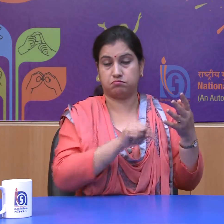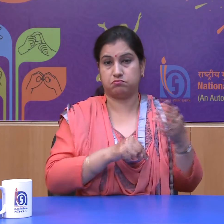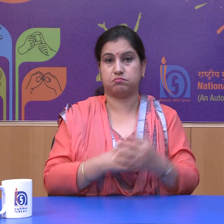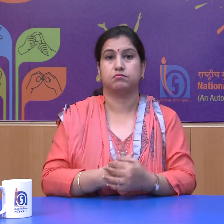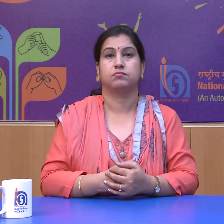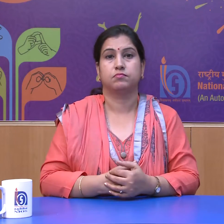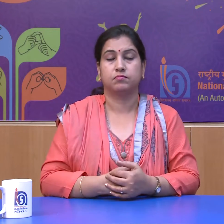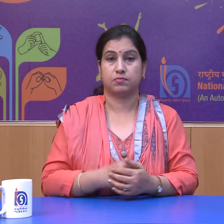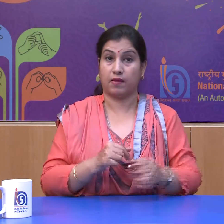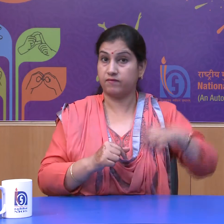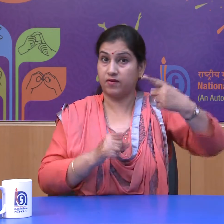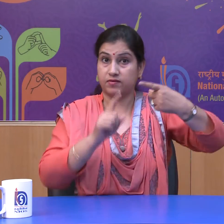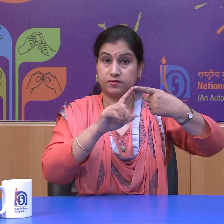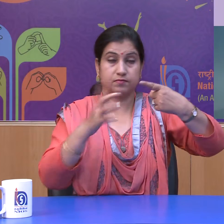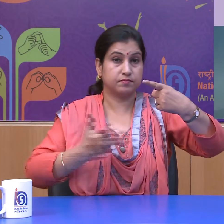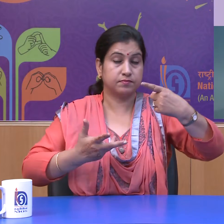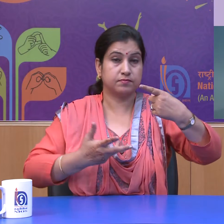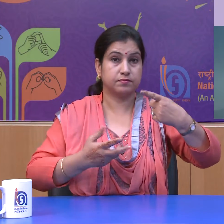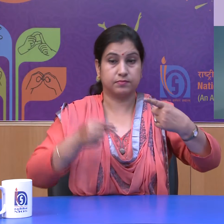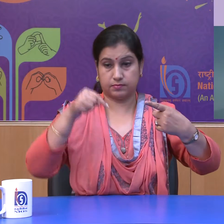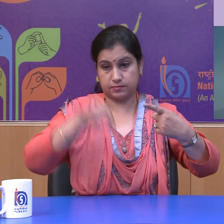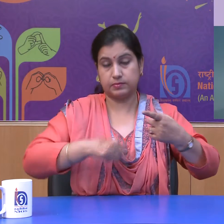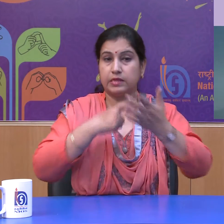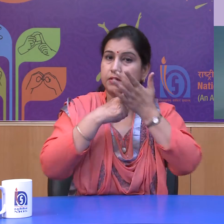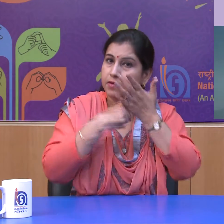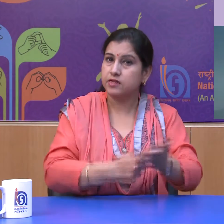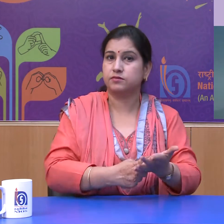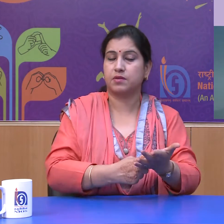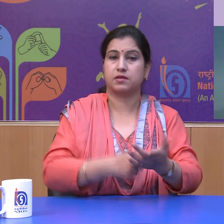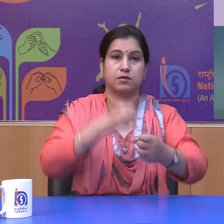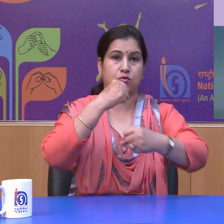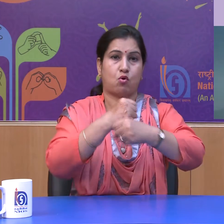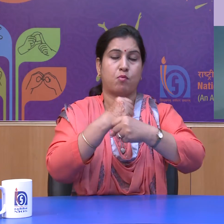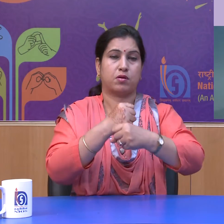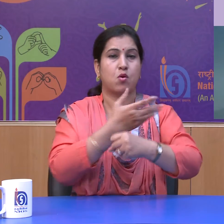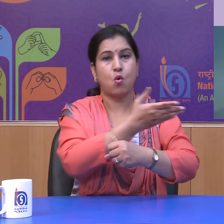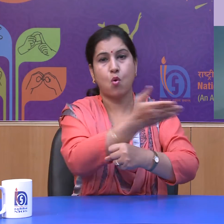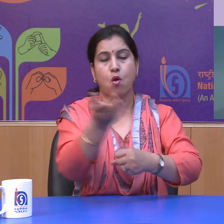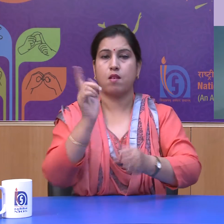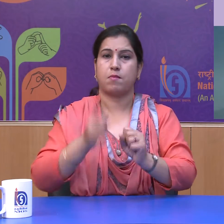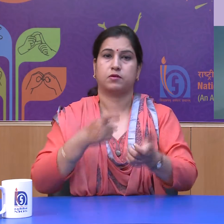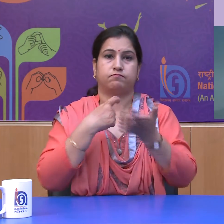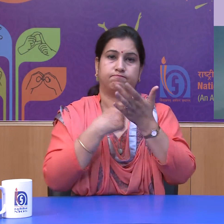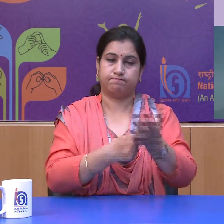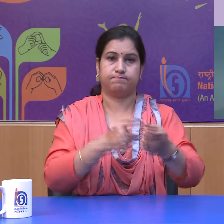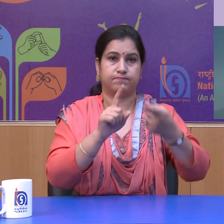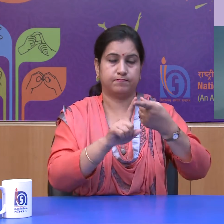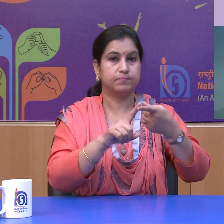Number 1 is to respect the constitution and institutions of the